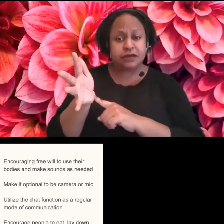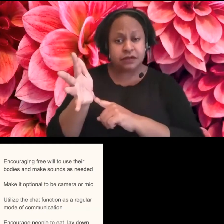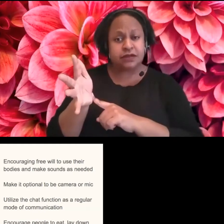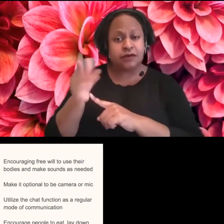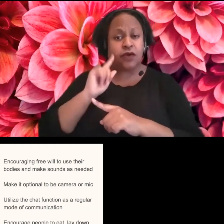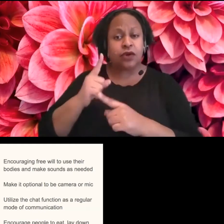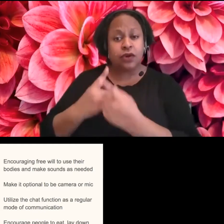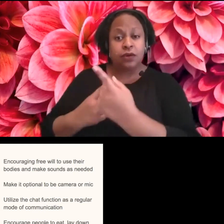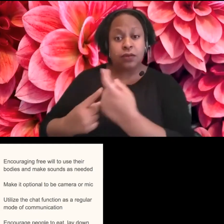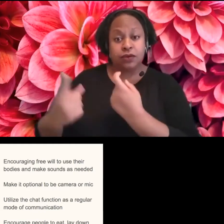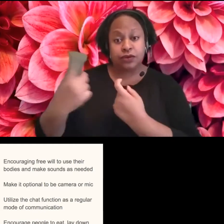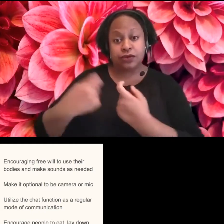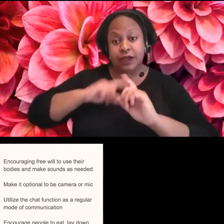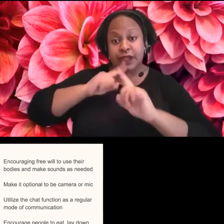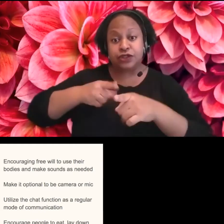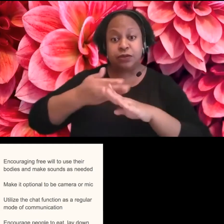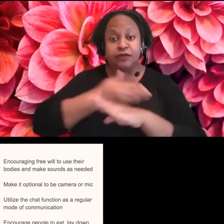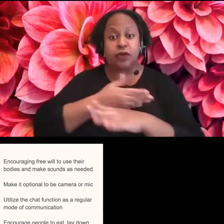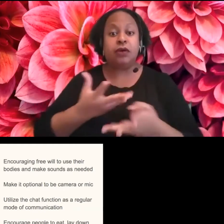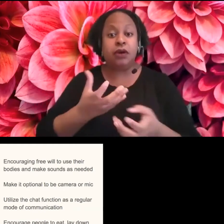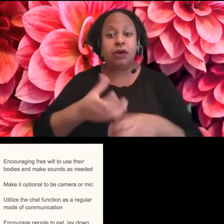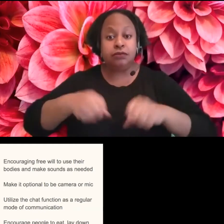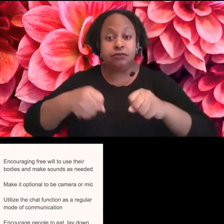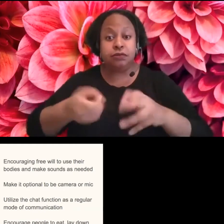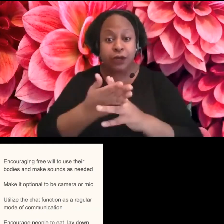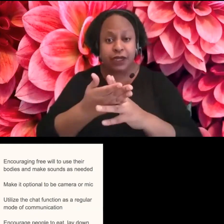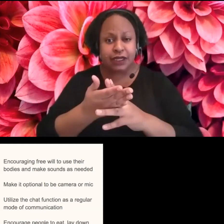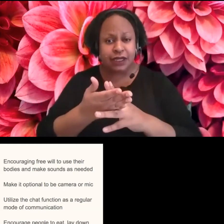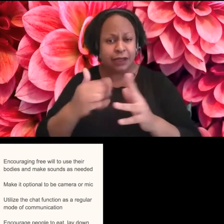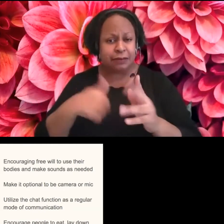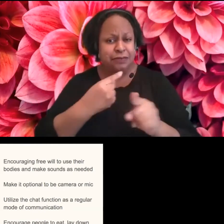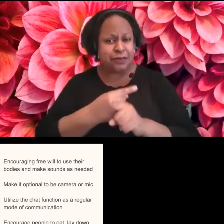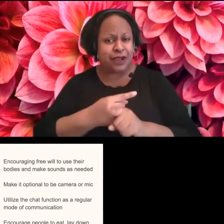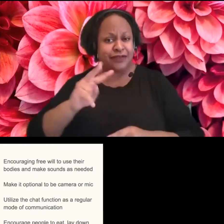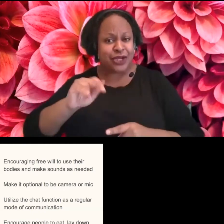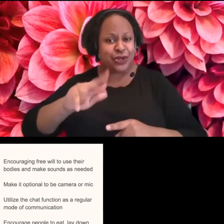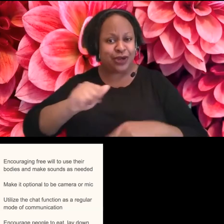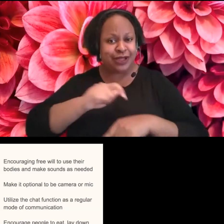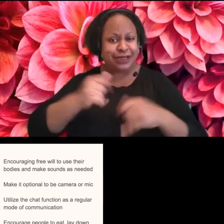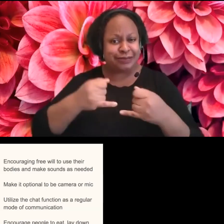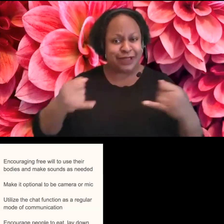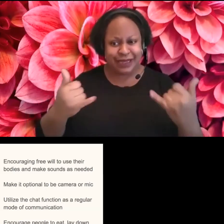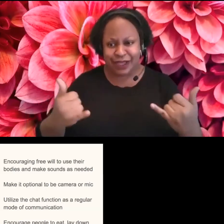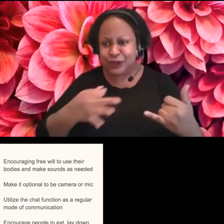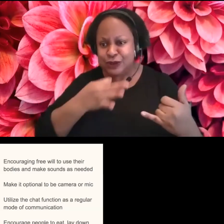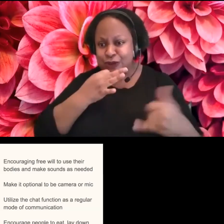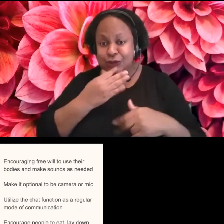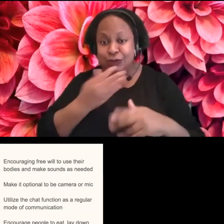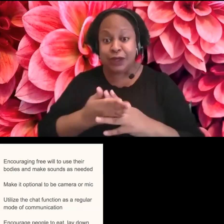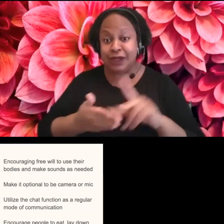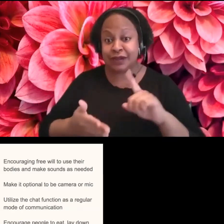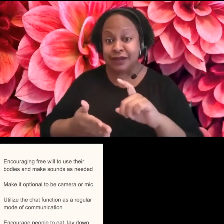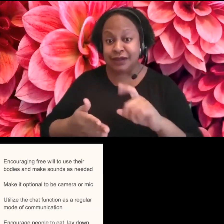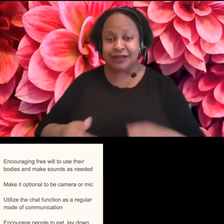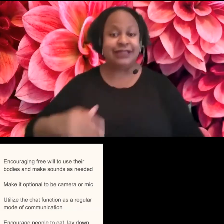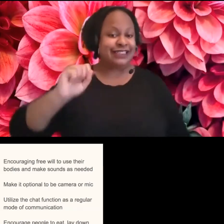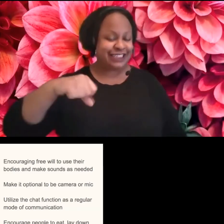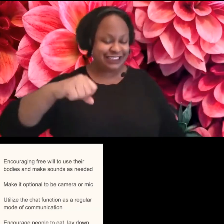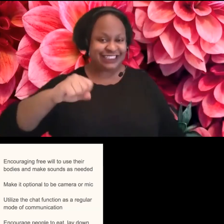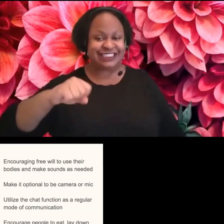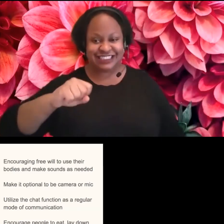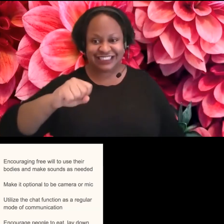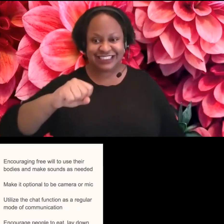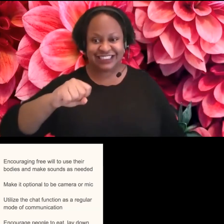questions before we take a break. Am I correct, Victoria, that that's the time we're at right now? Yes, we